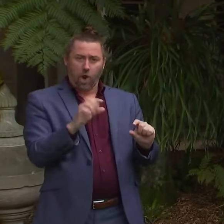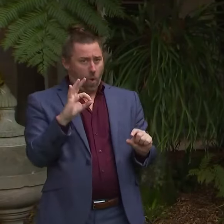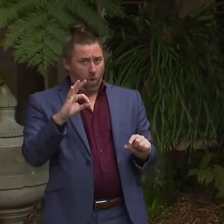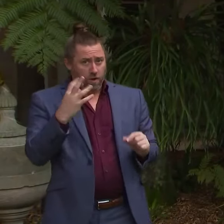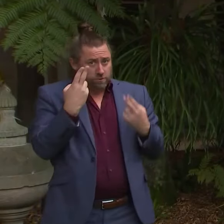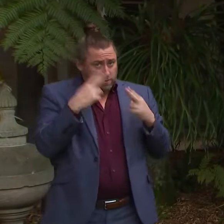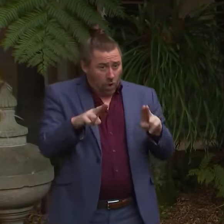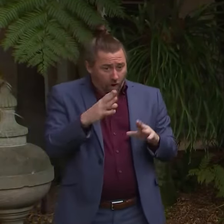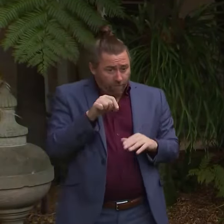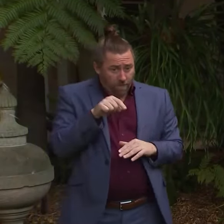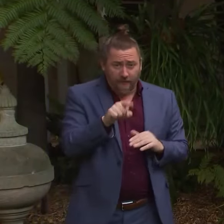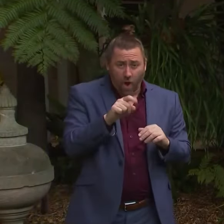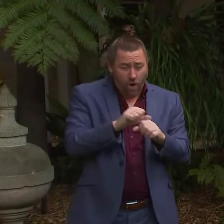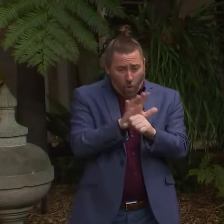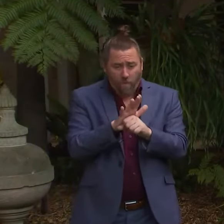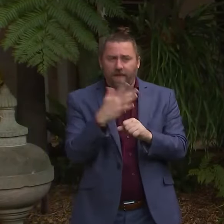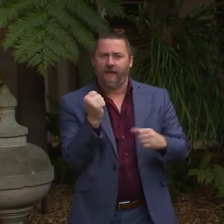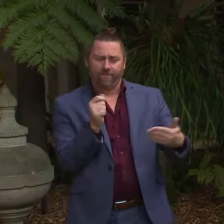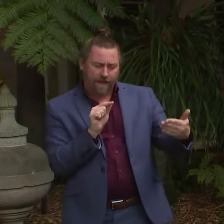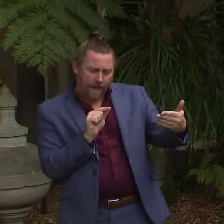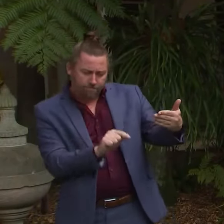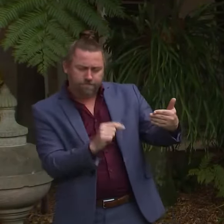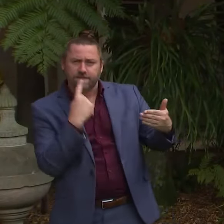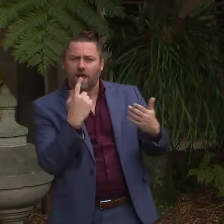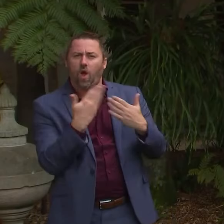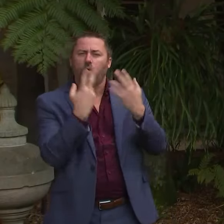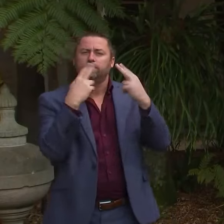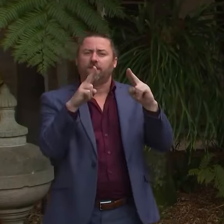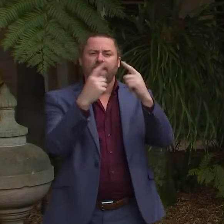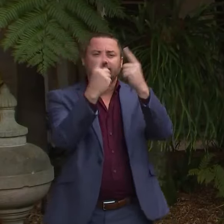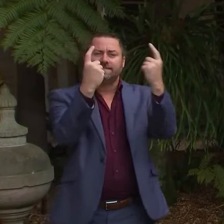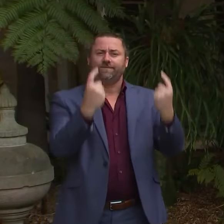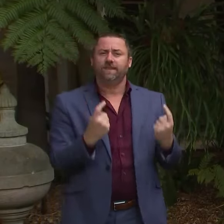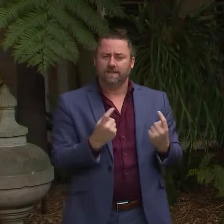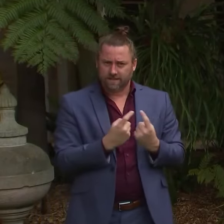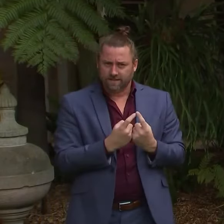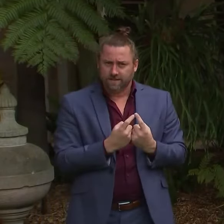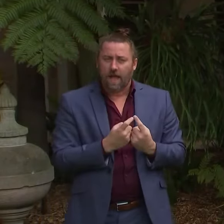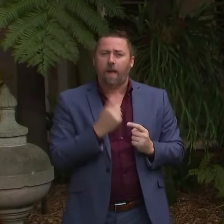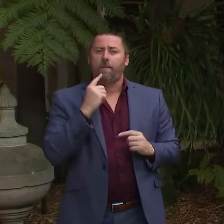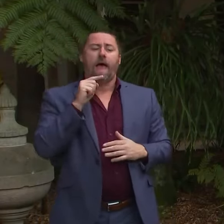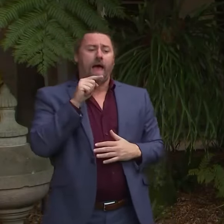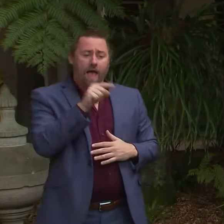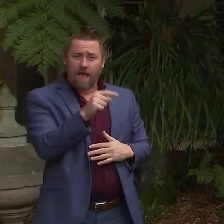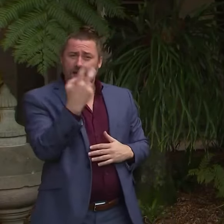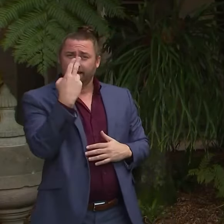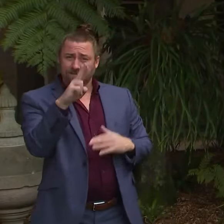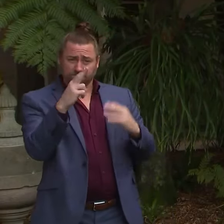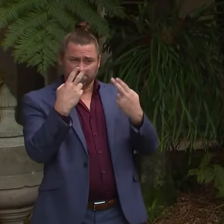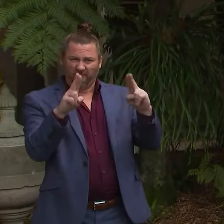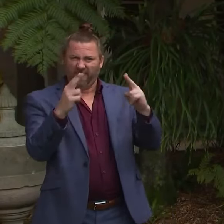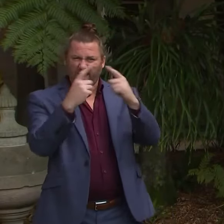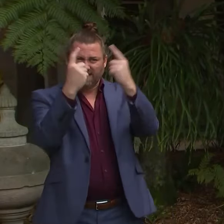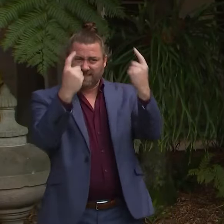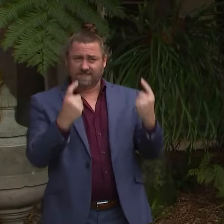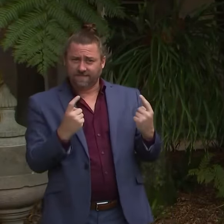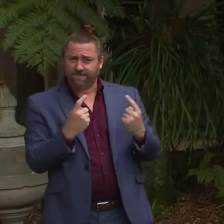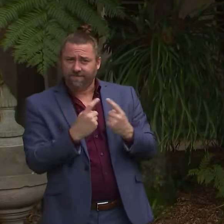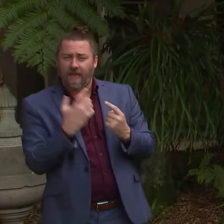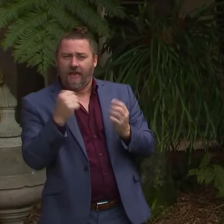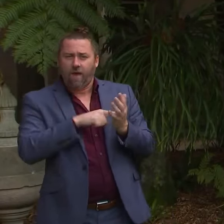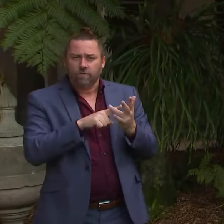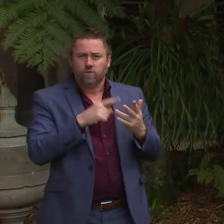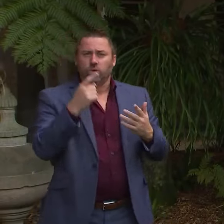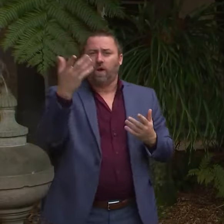death, that will appear on the death certificate. Now, it takes some weeks before the death certificates ultimately, uh,